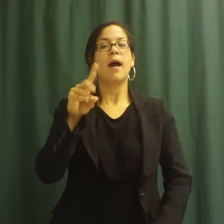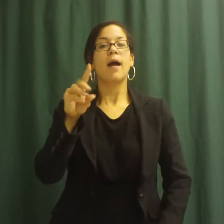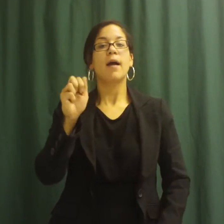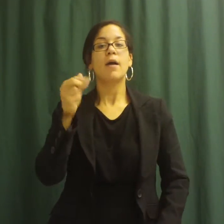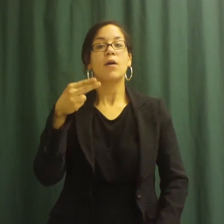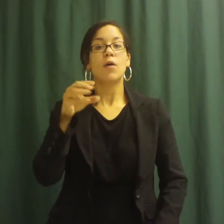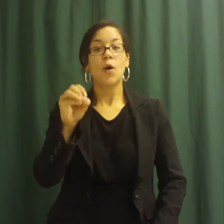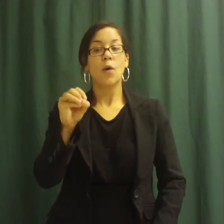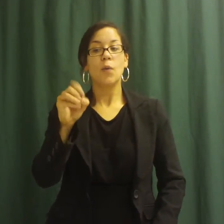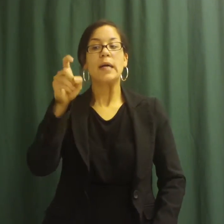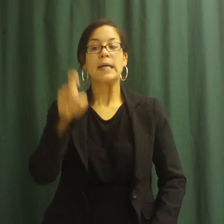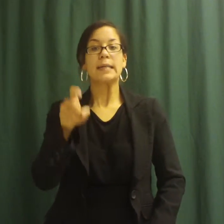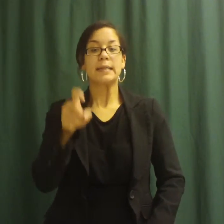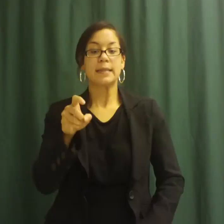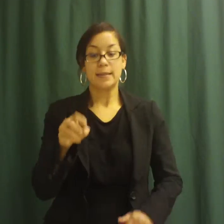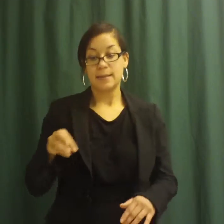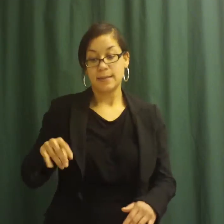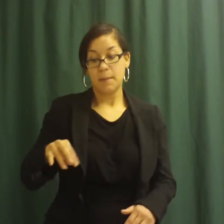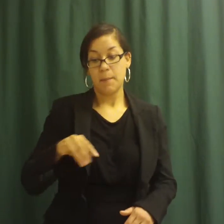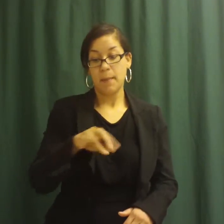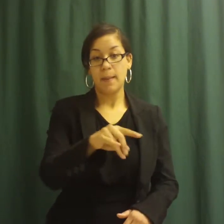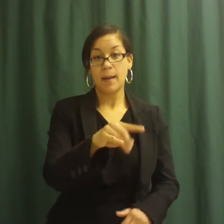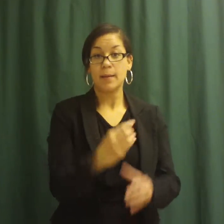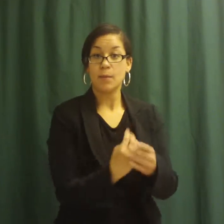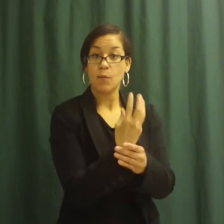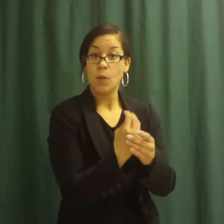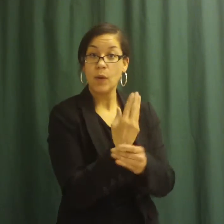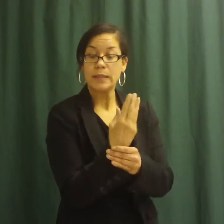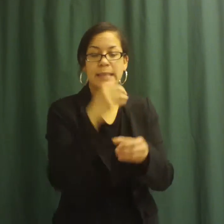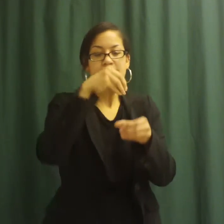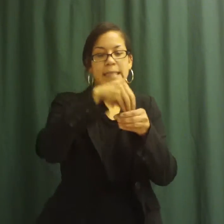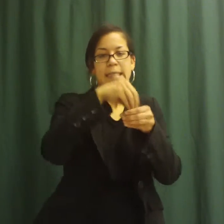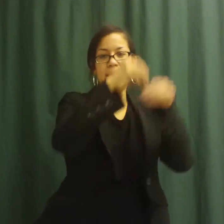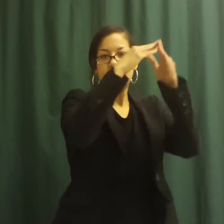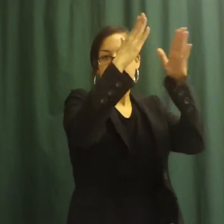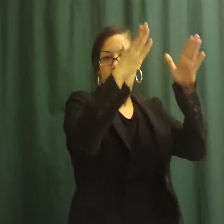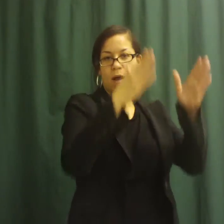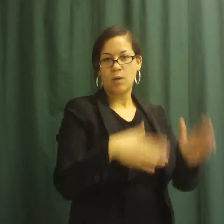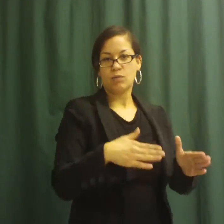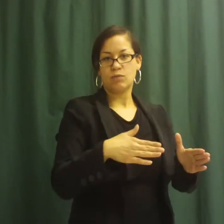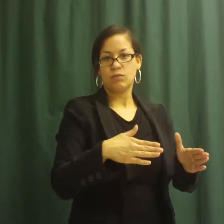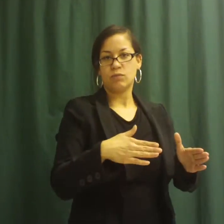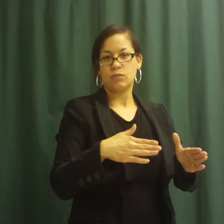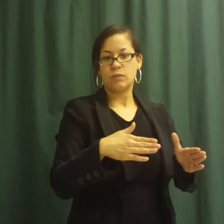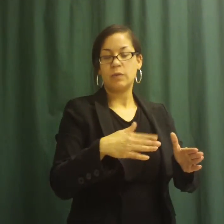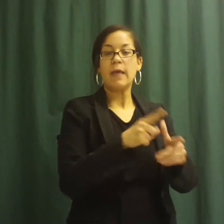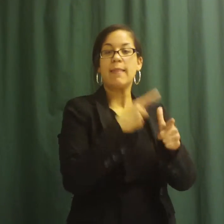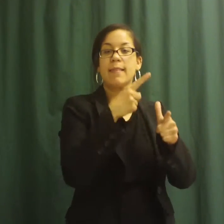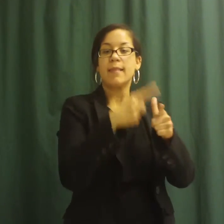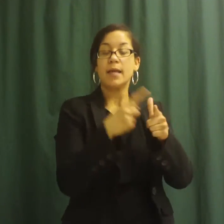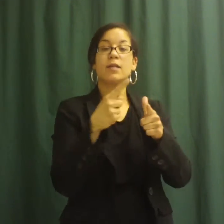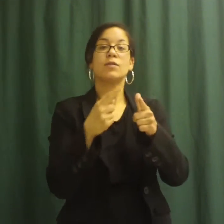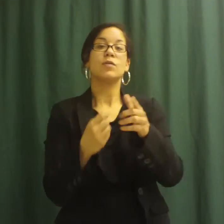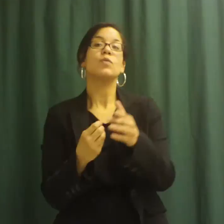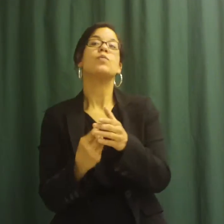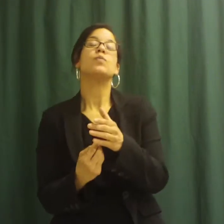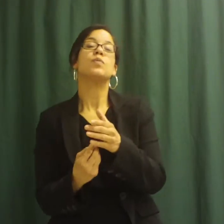When the spring is over and it's finally warm enough to plant things outside, your